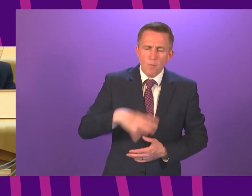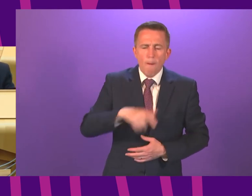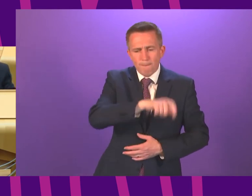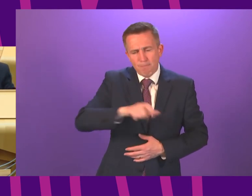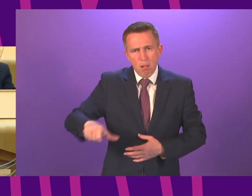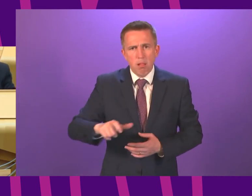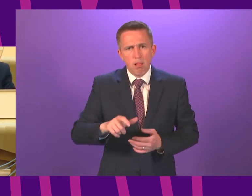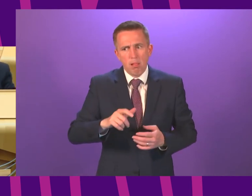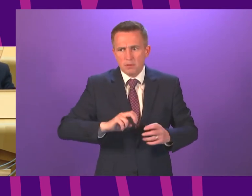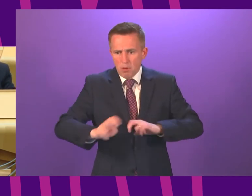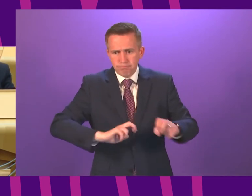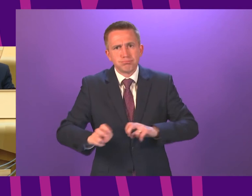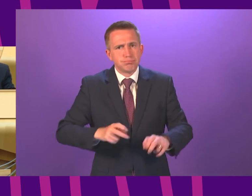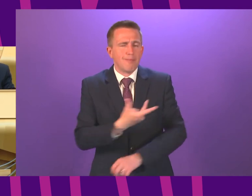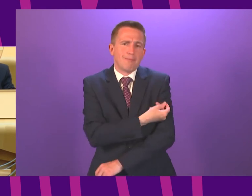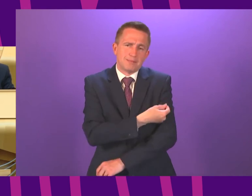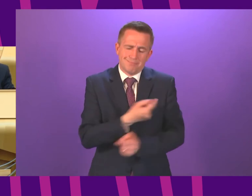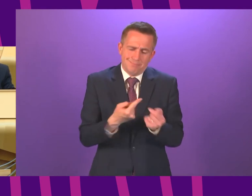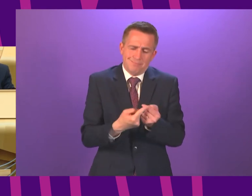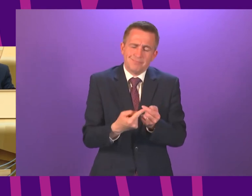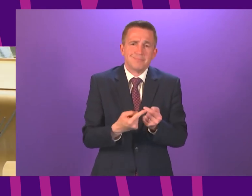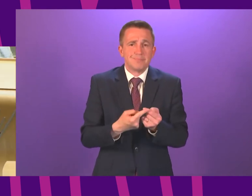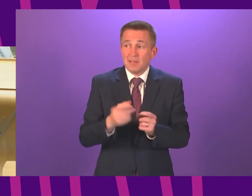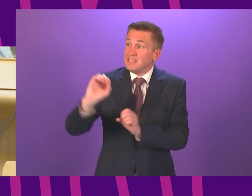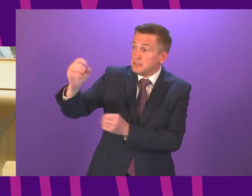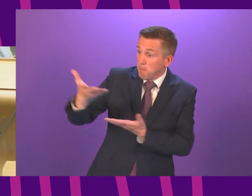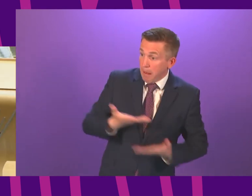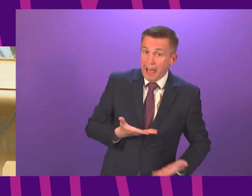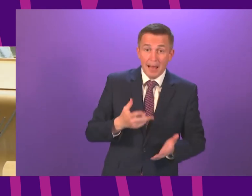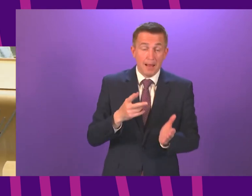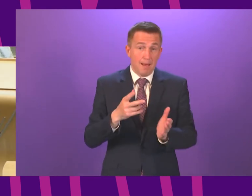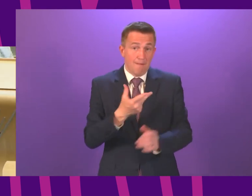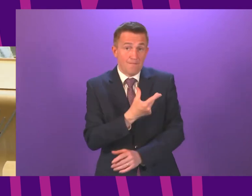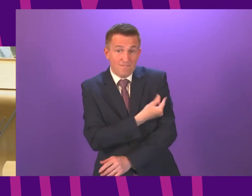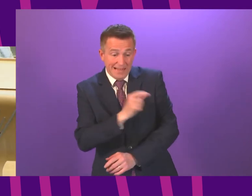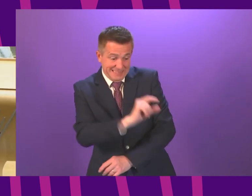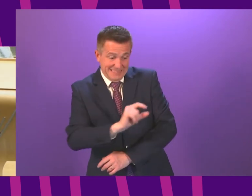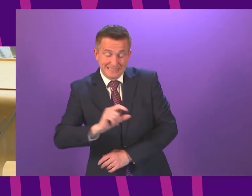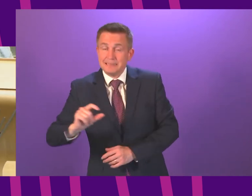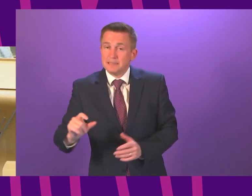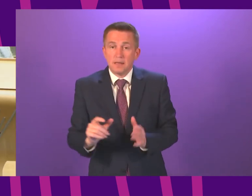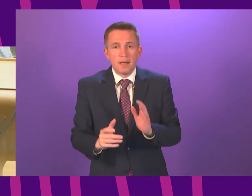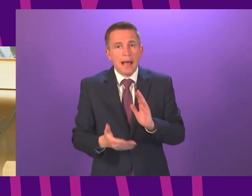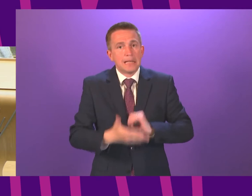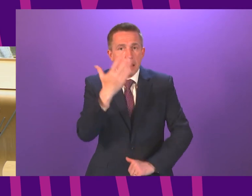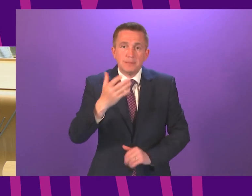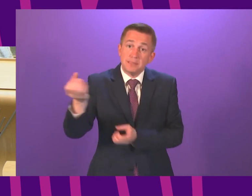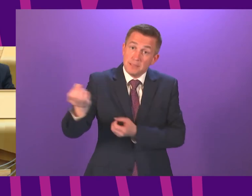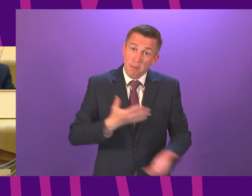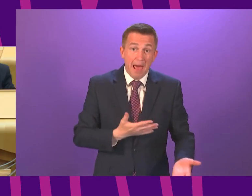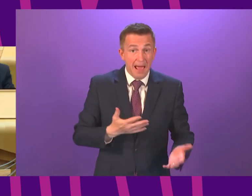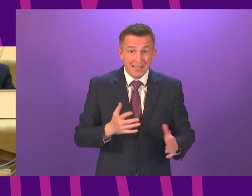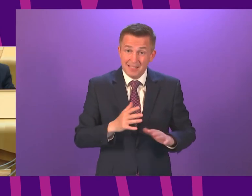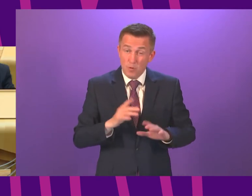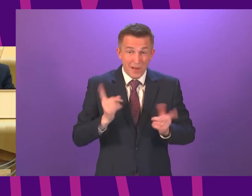issues of supply we are restricted by supply and that is one of the factors that unfortunately is outwith our